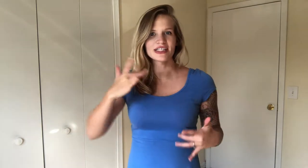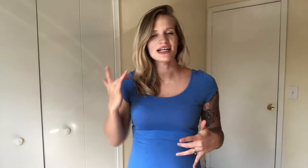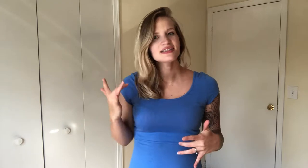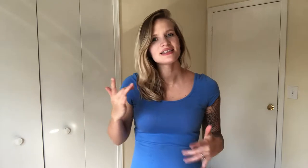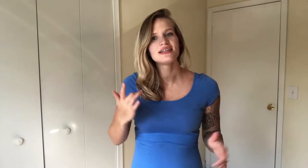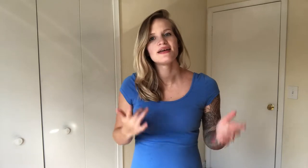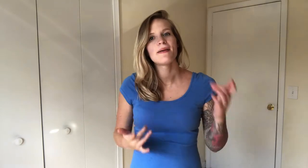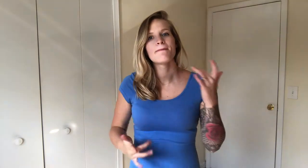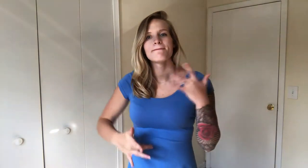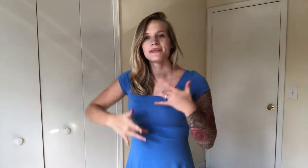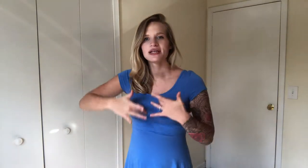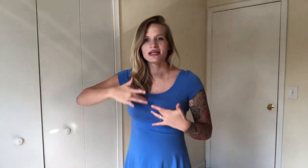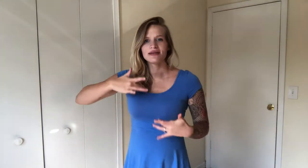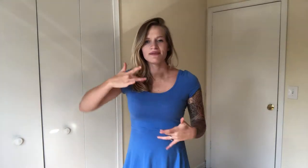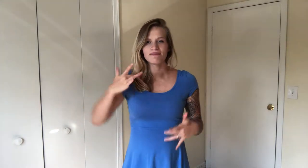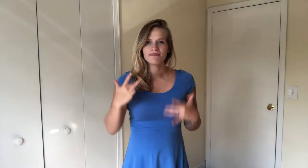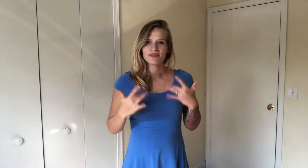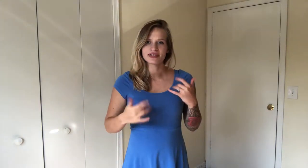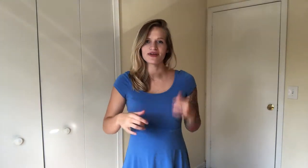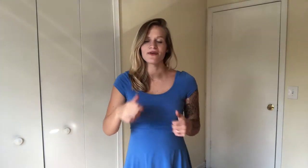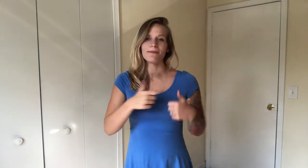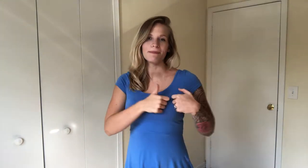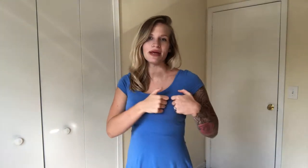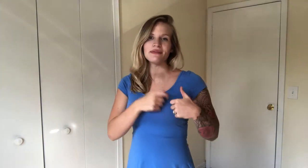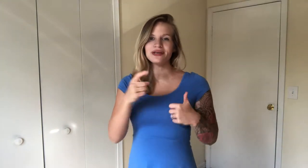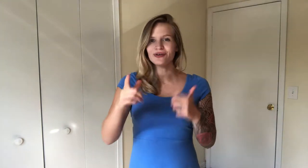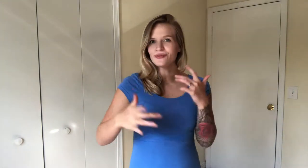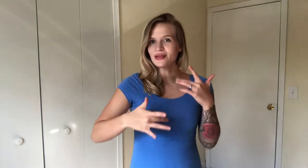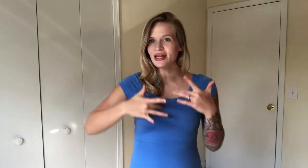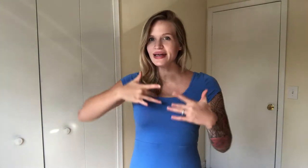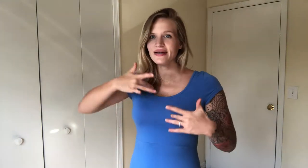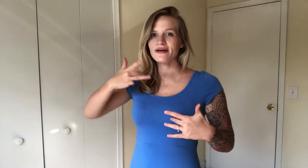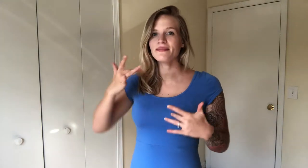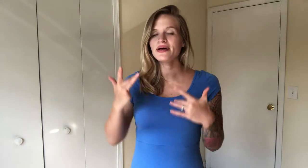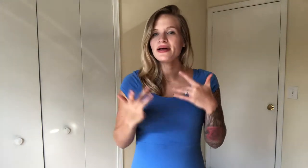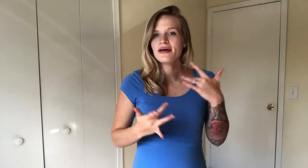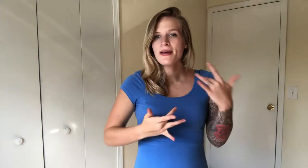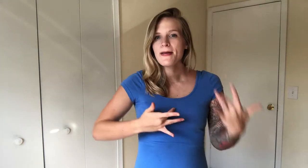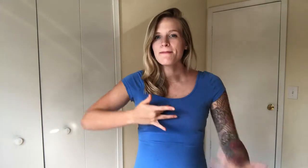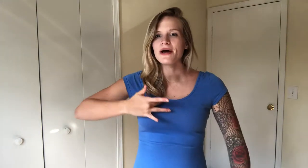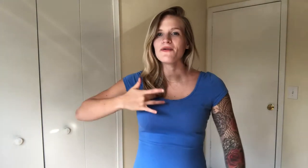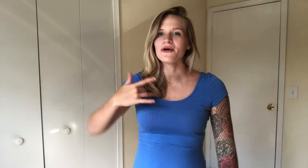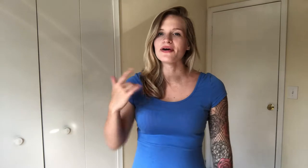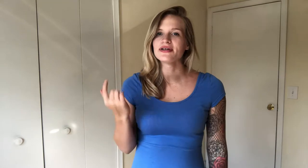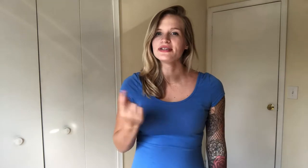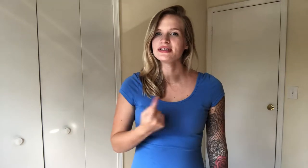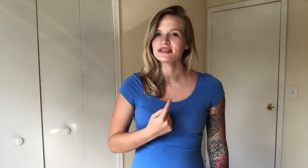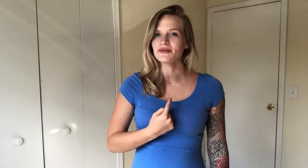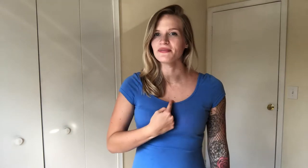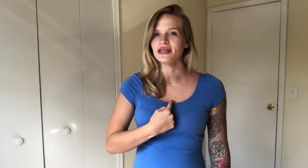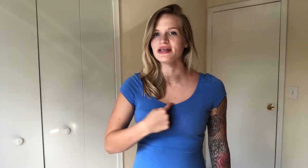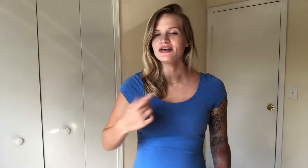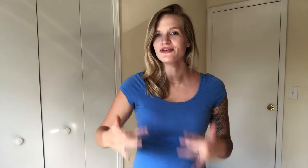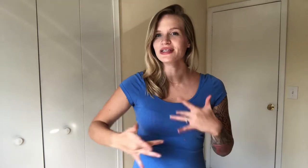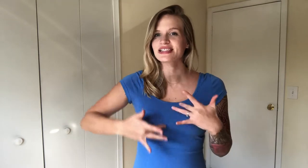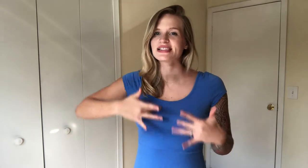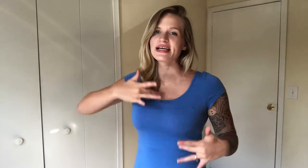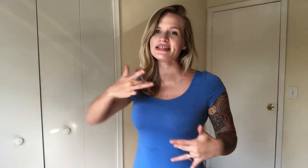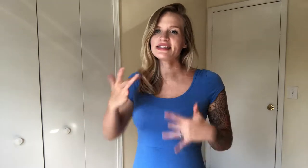chest. So baby, you light up my world. So me, you excite